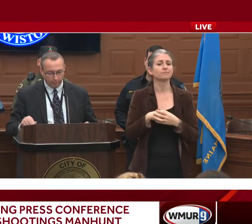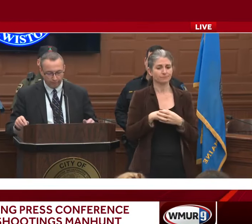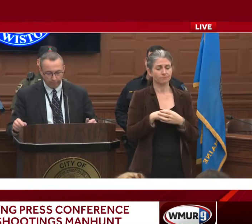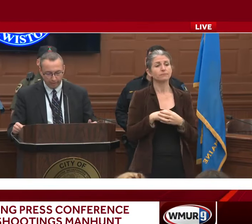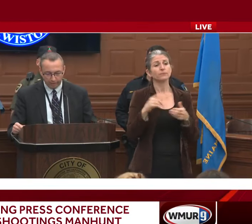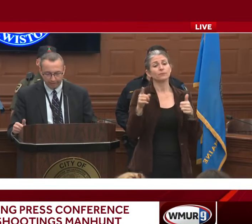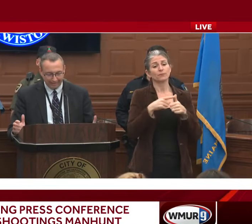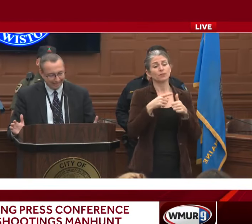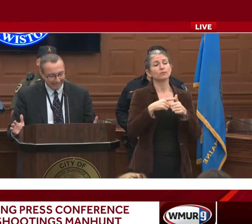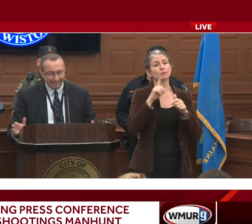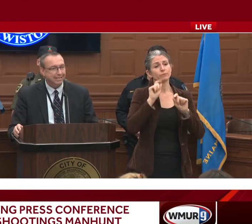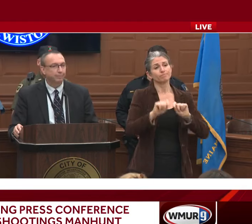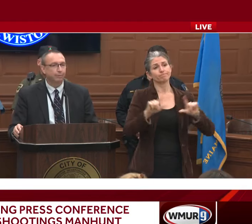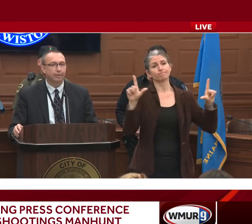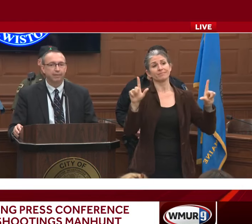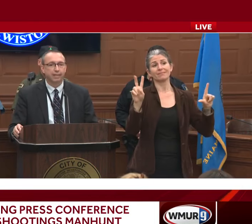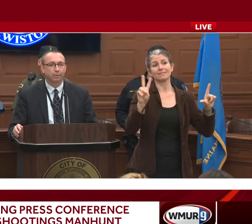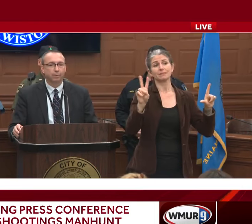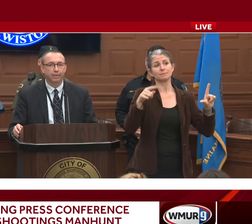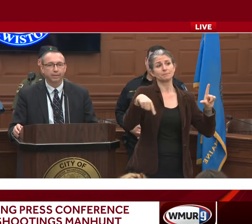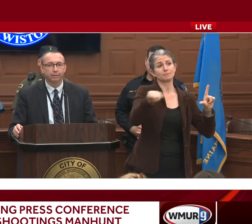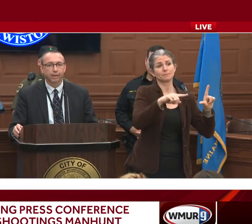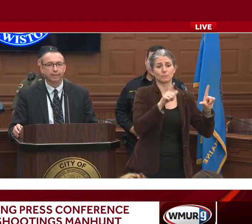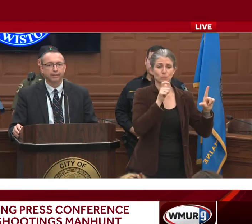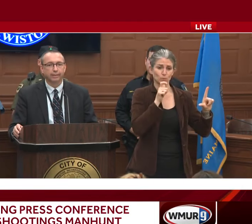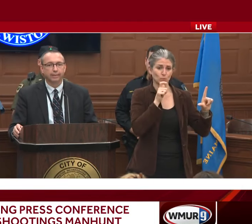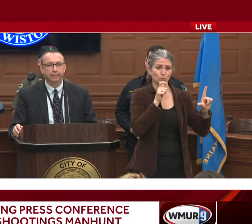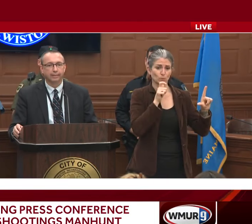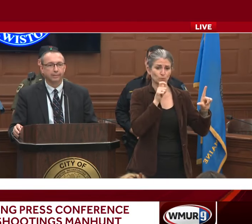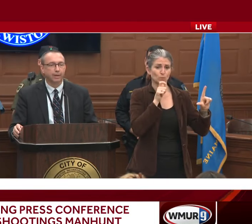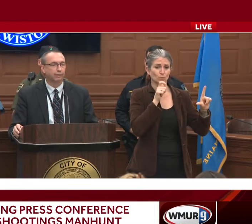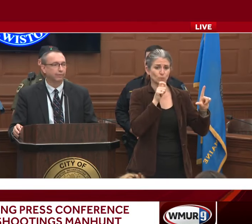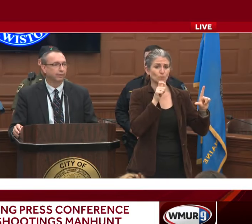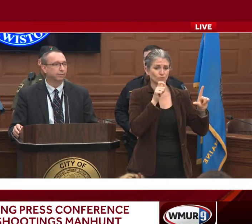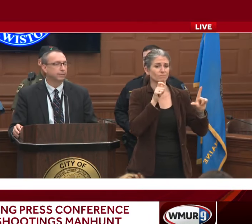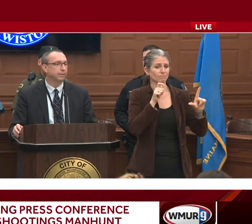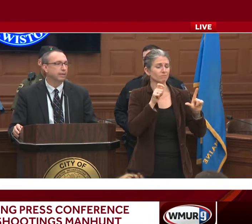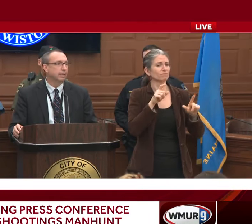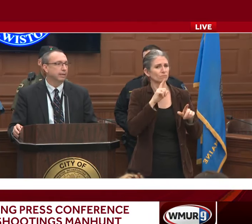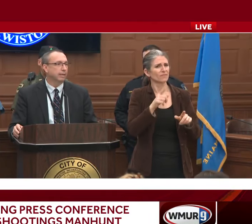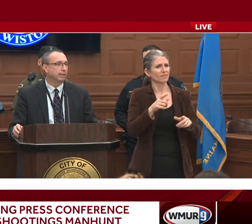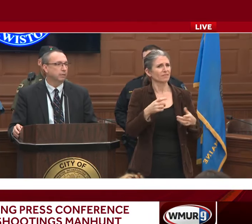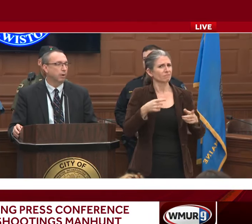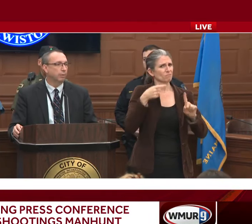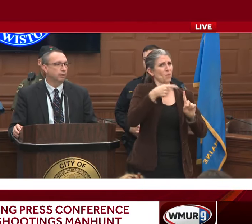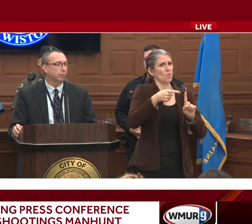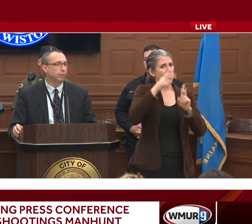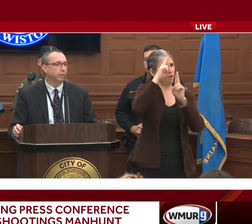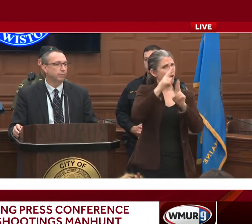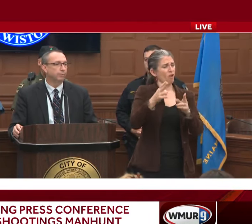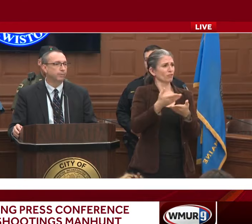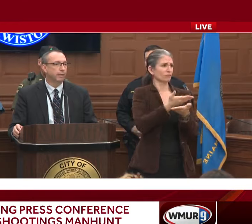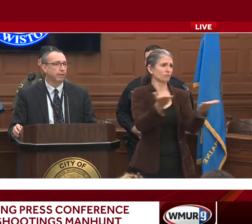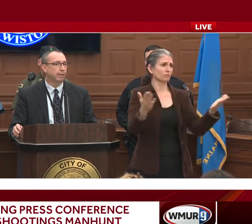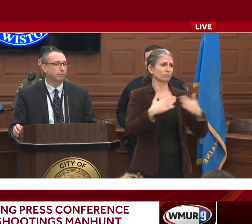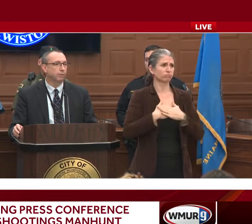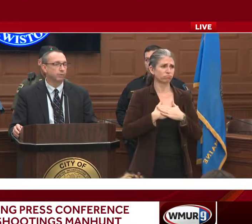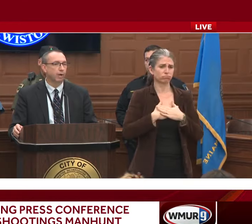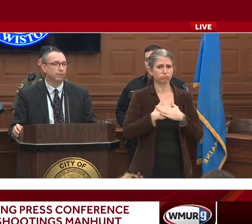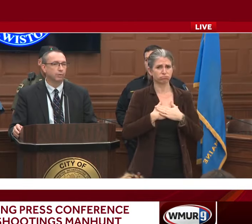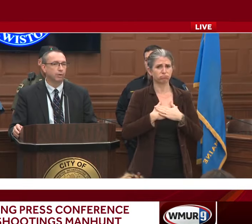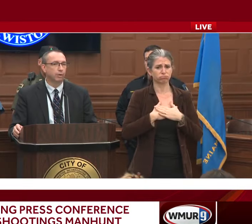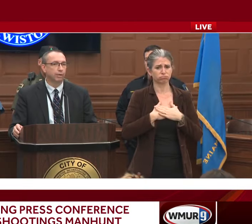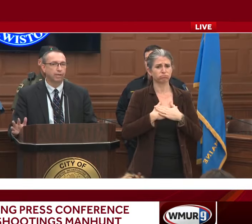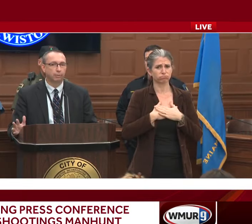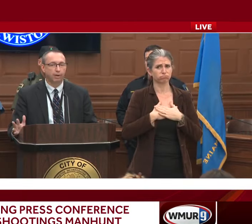of our information simply because that's why we're here, right? This is about the victims. That's why we do what we do, and that's why